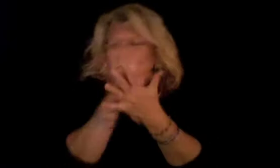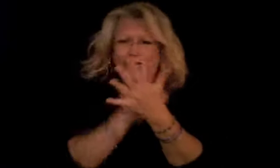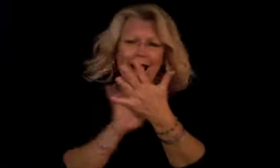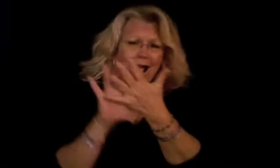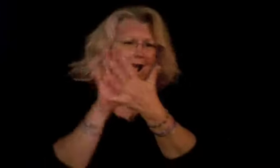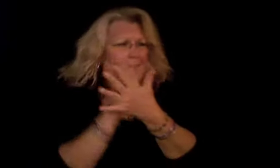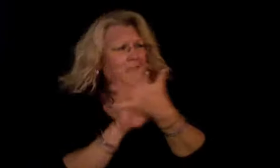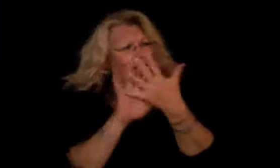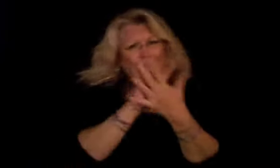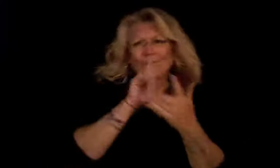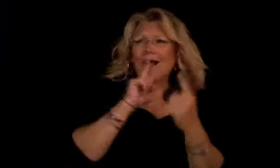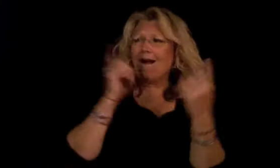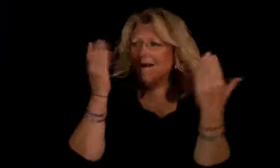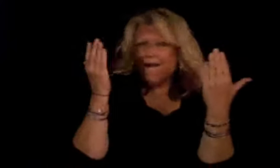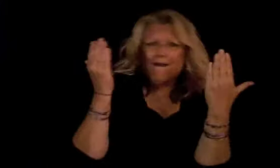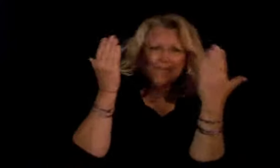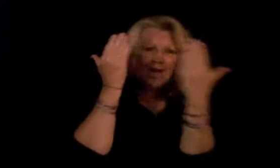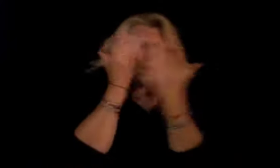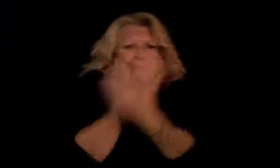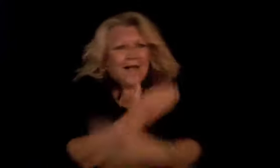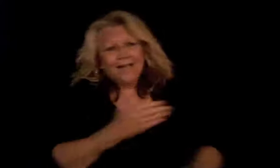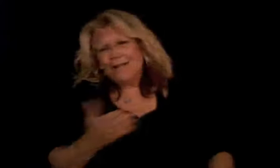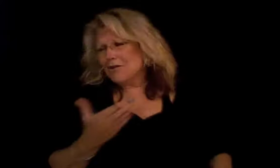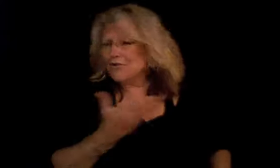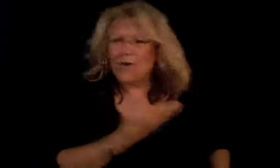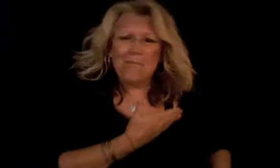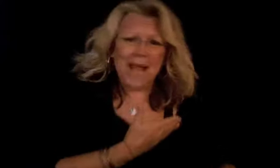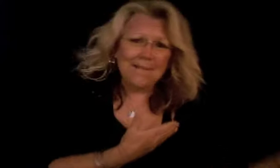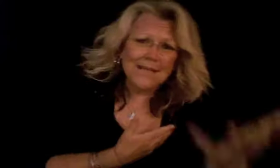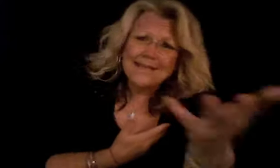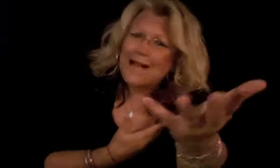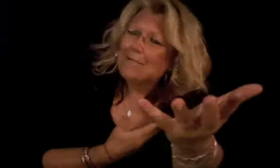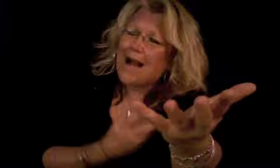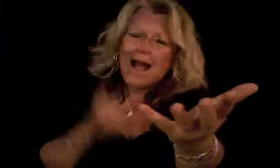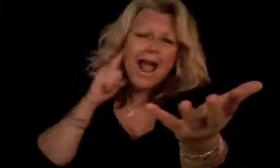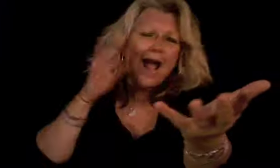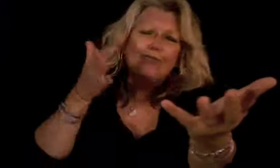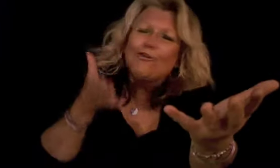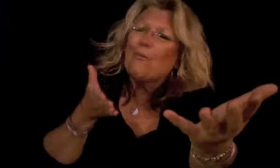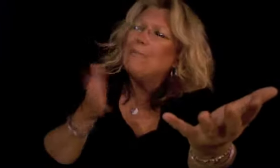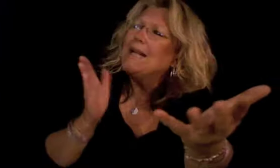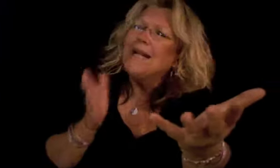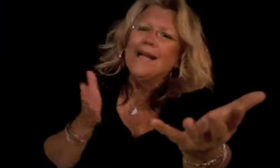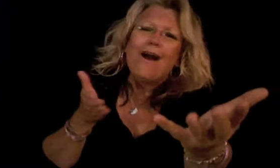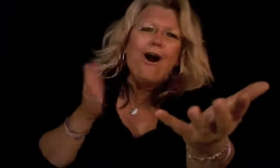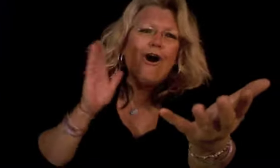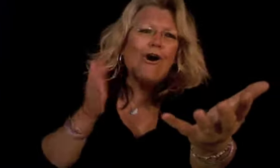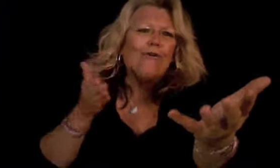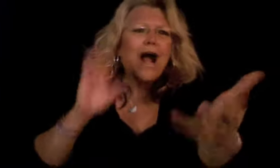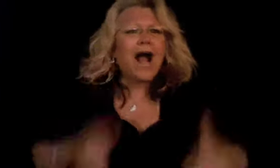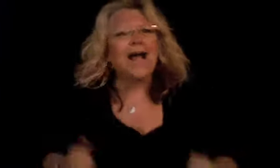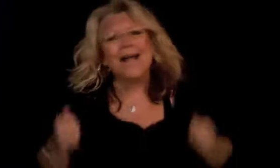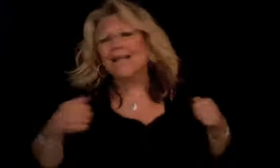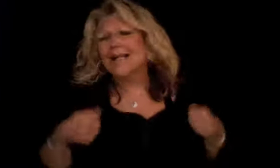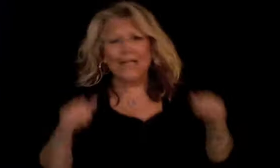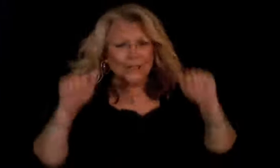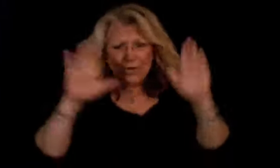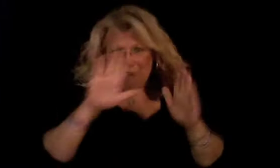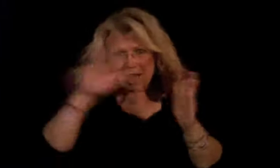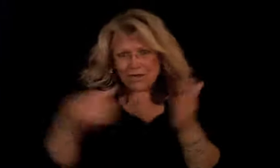shadows of the night So baby, take my hand, it'll be alright Surrender